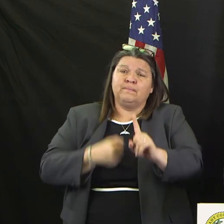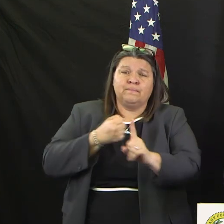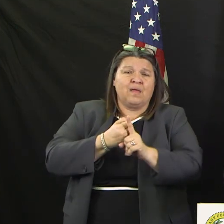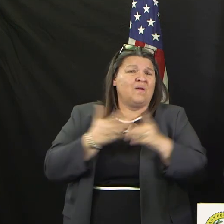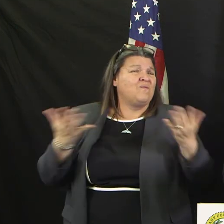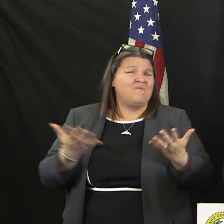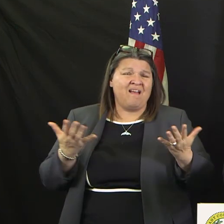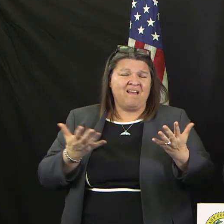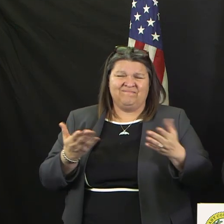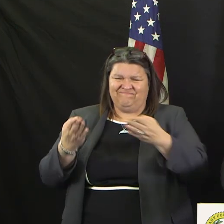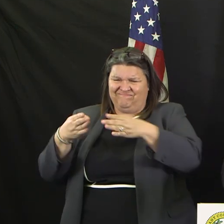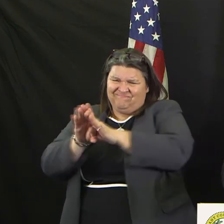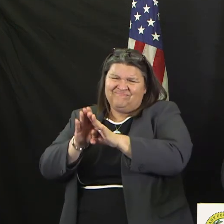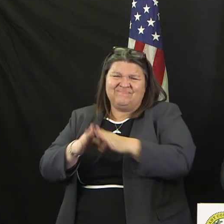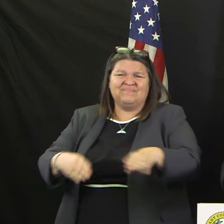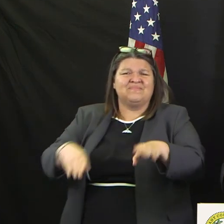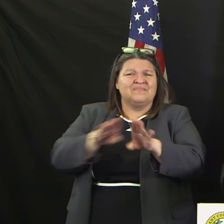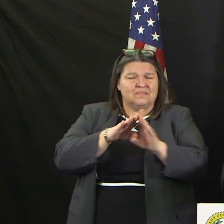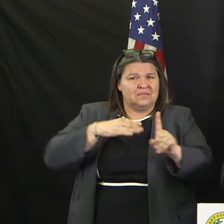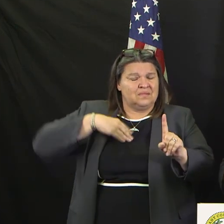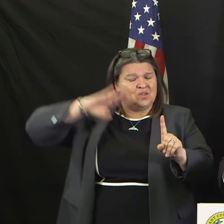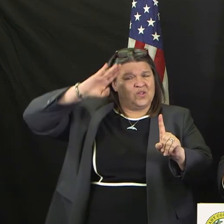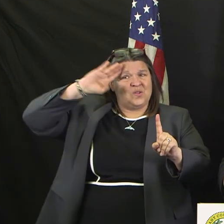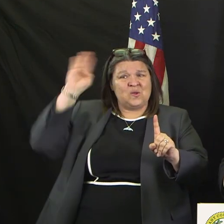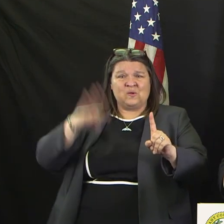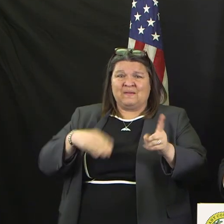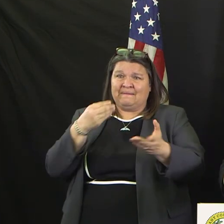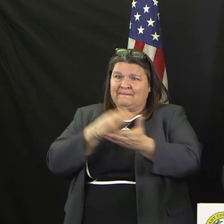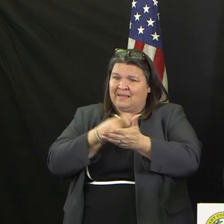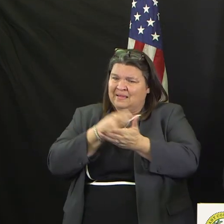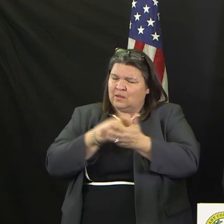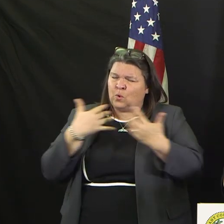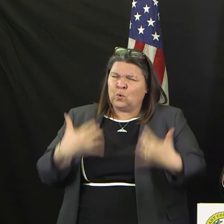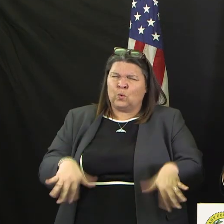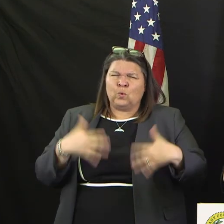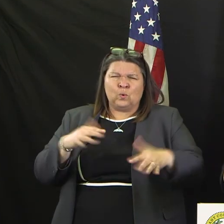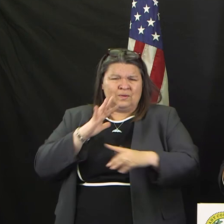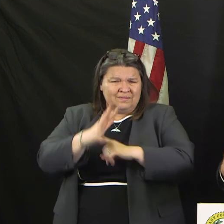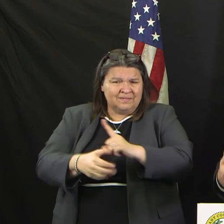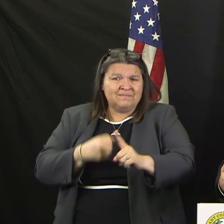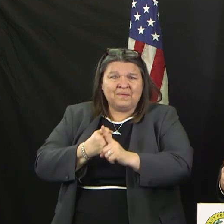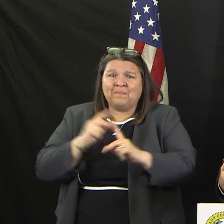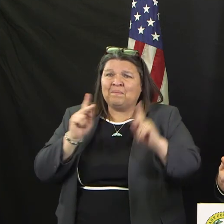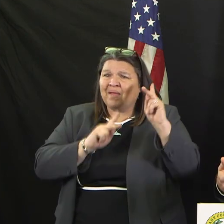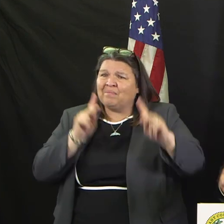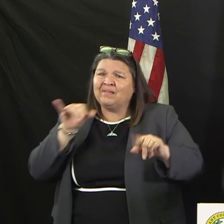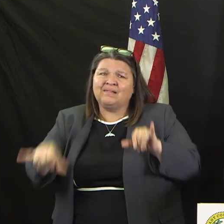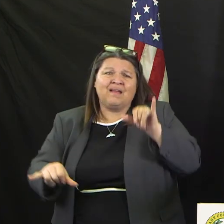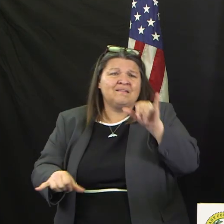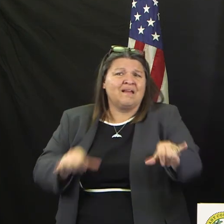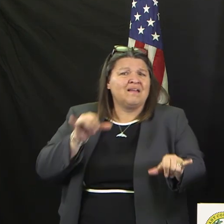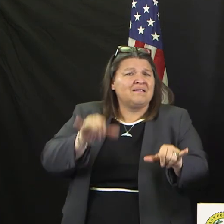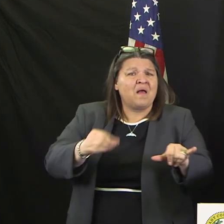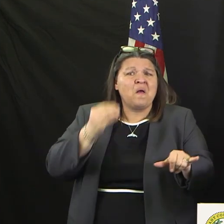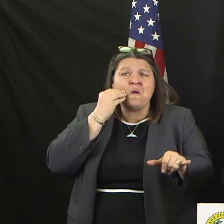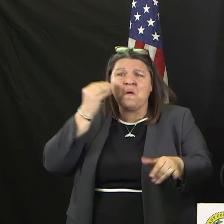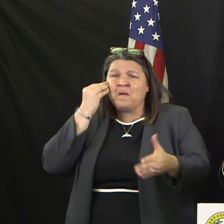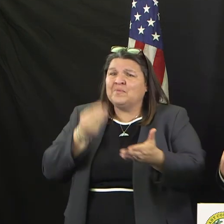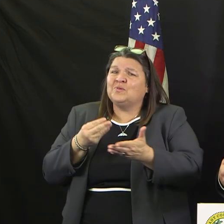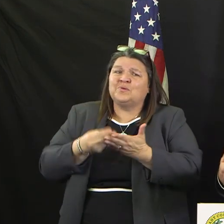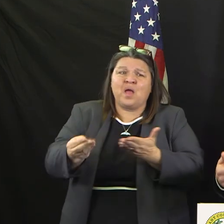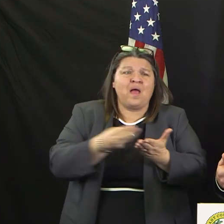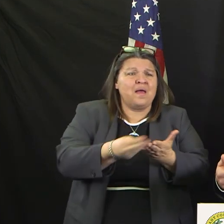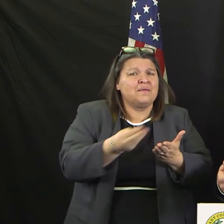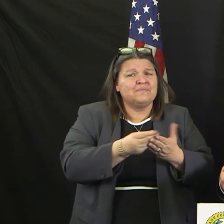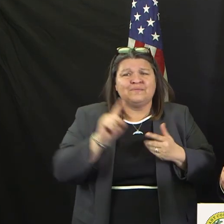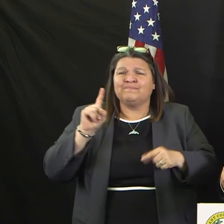even just the economic impact from people staying home, that you go to our website and you look